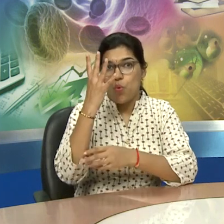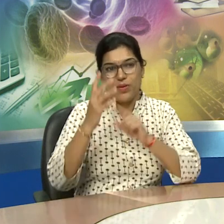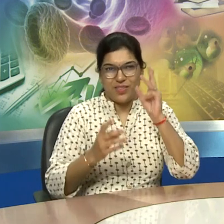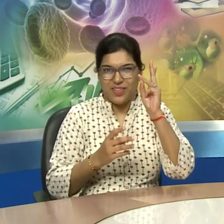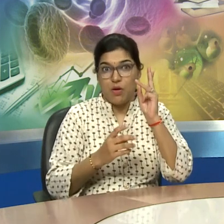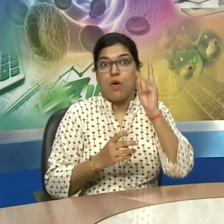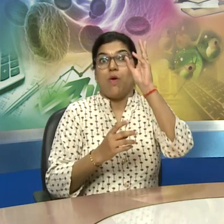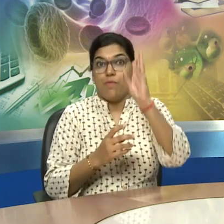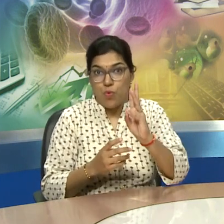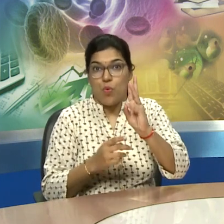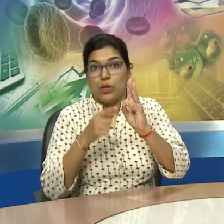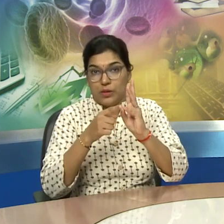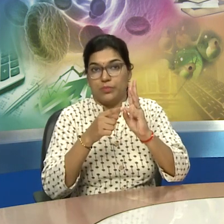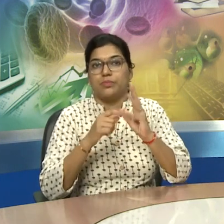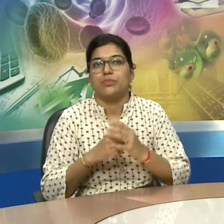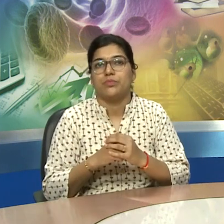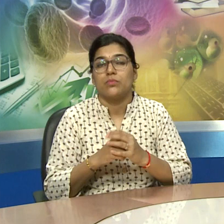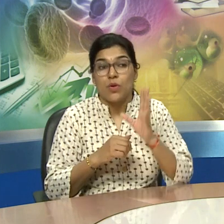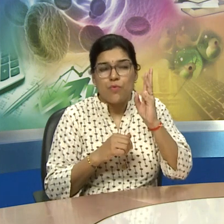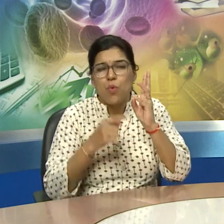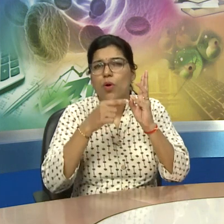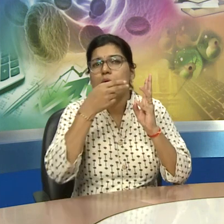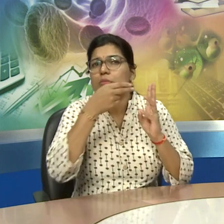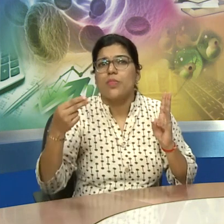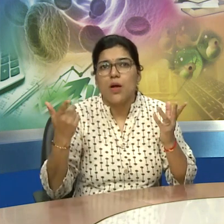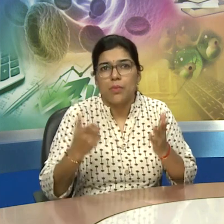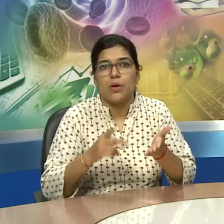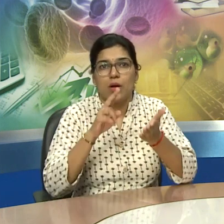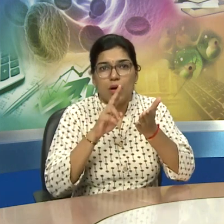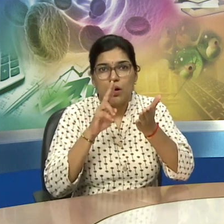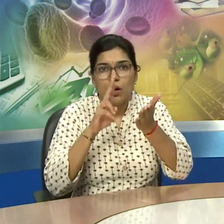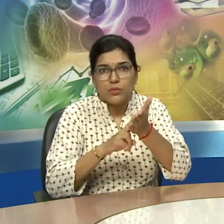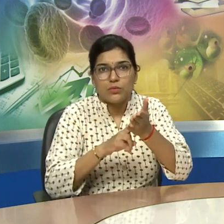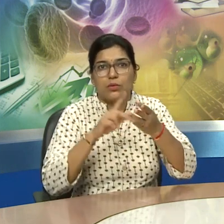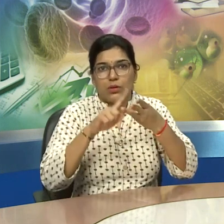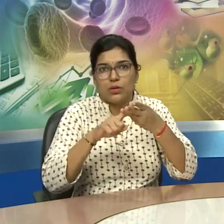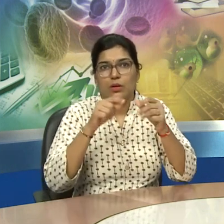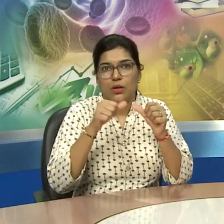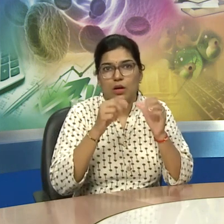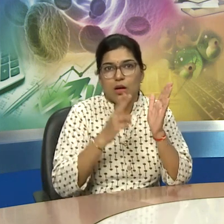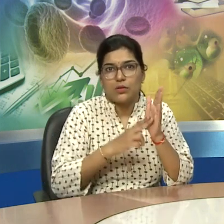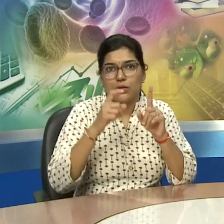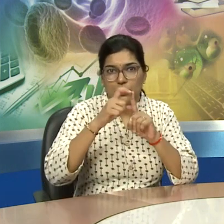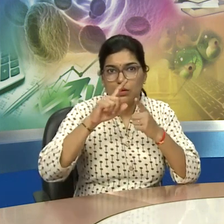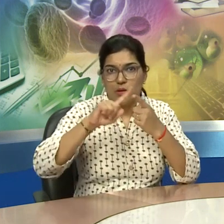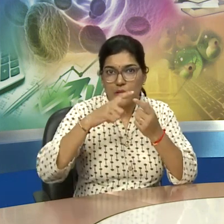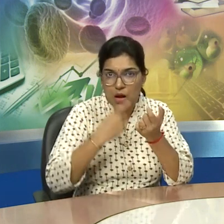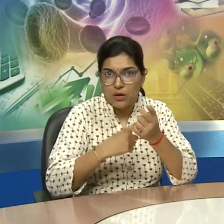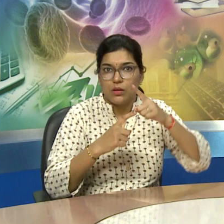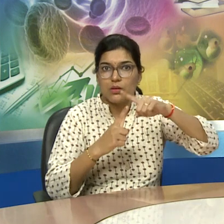and then fourth stage or you can see the fourth species which next evolved was